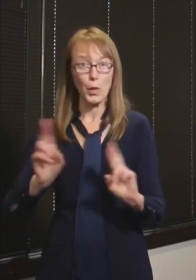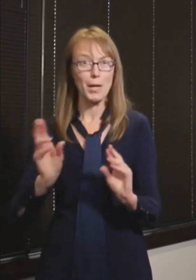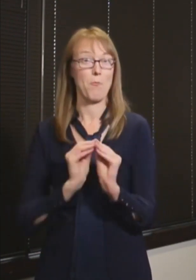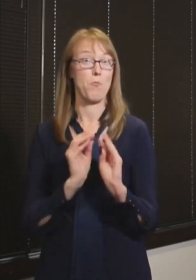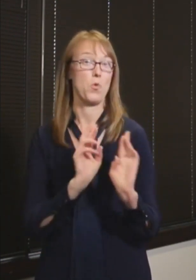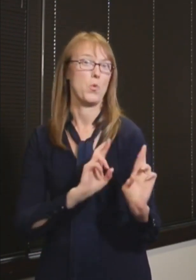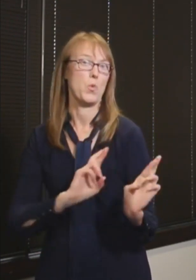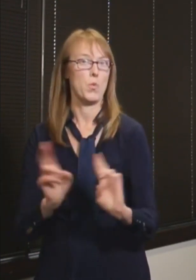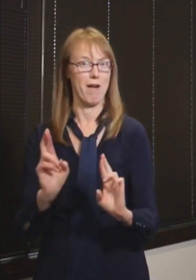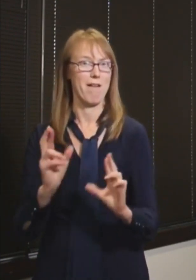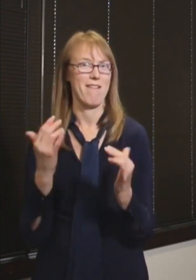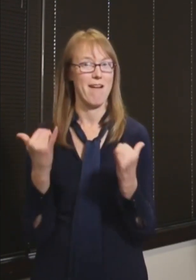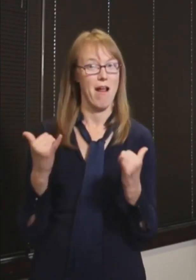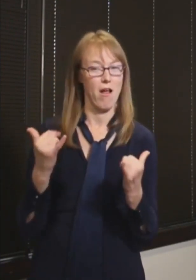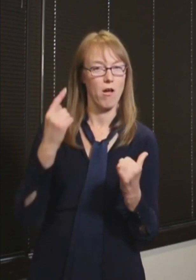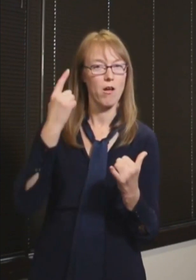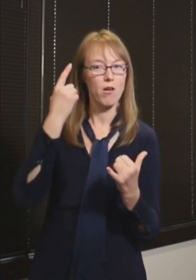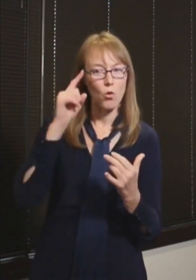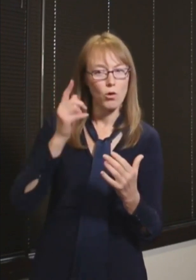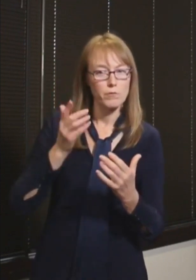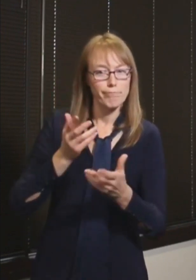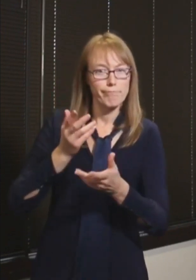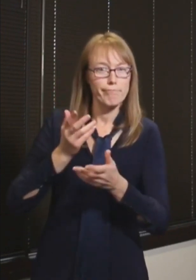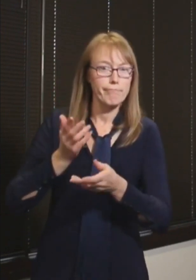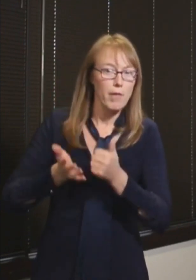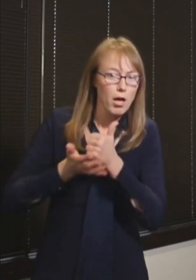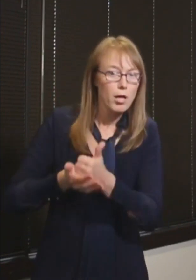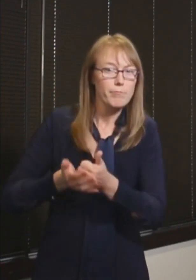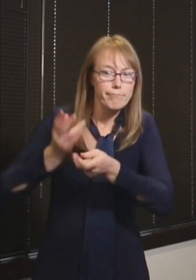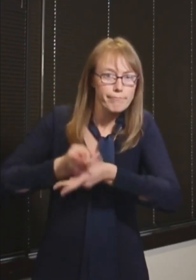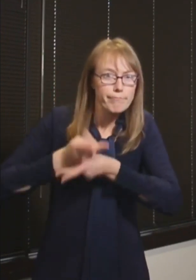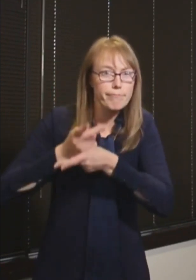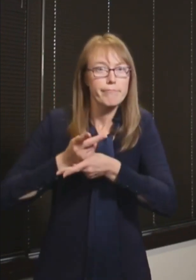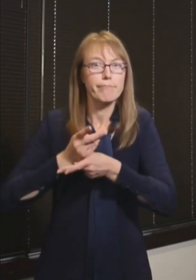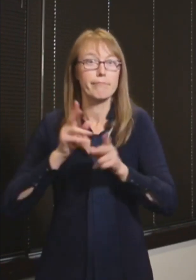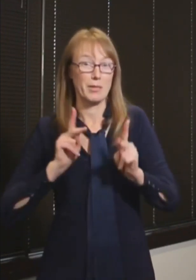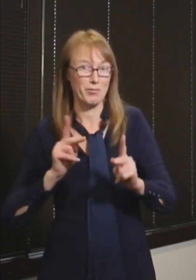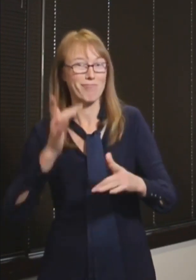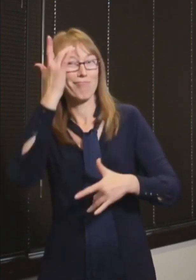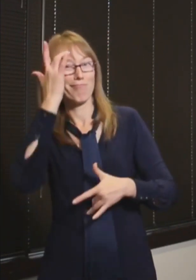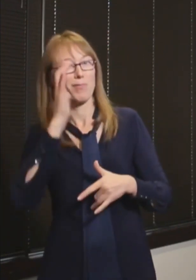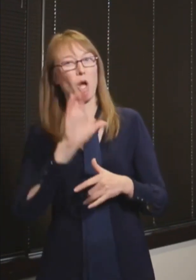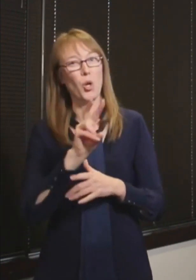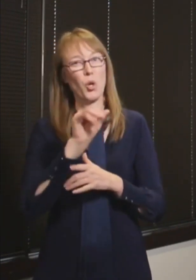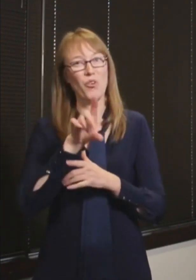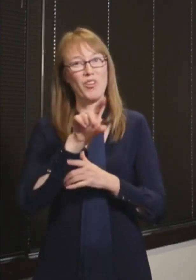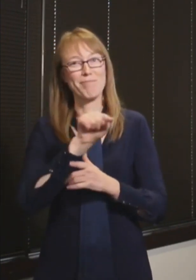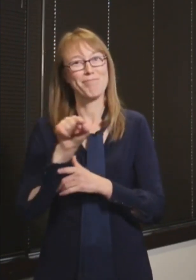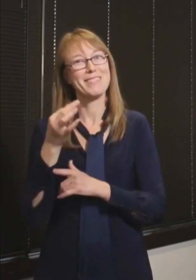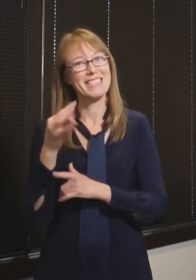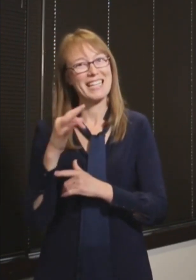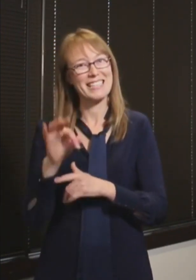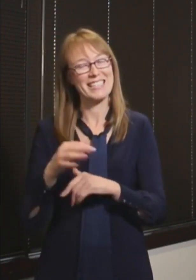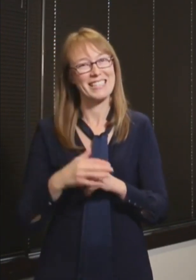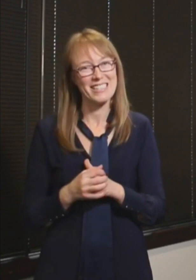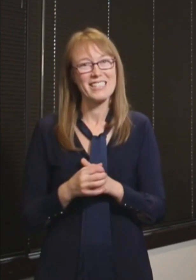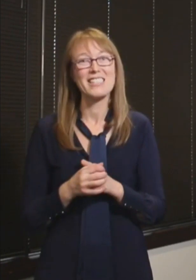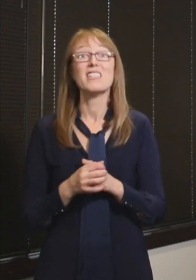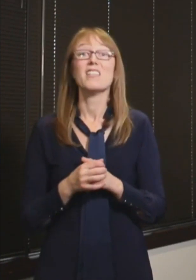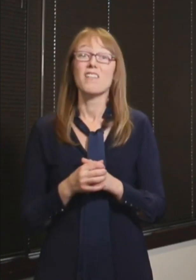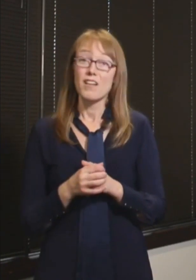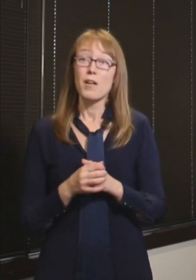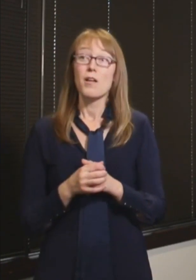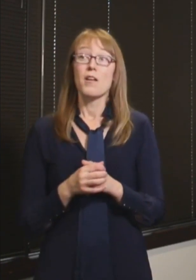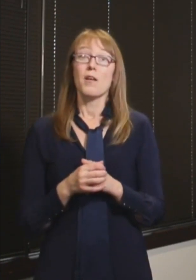the key is to just to not get there, to not need to do those things. And that's why we need to be doing some of these simple and effective measures